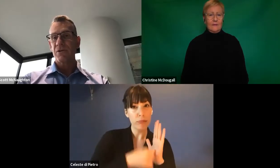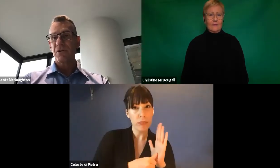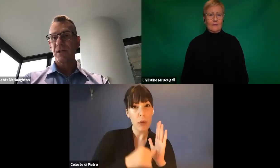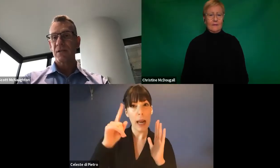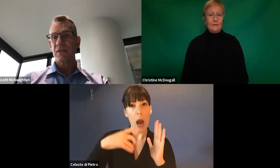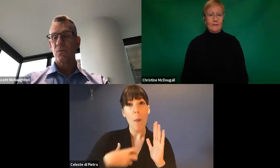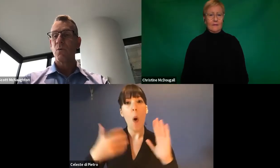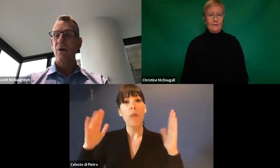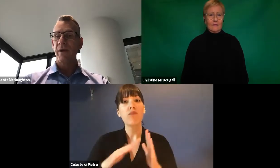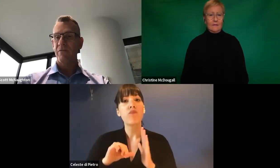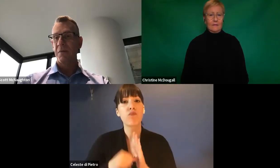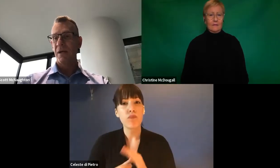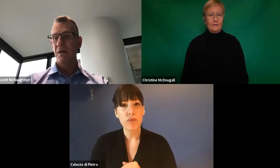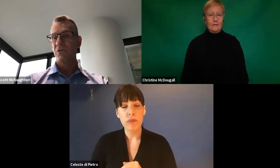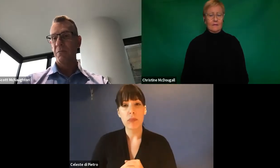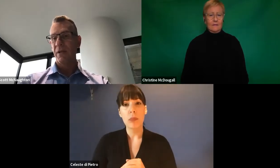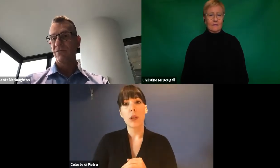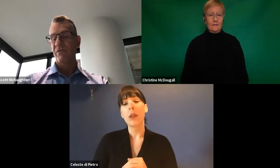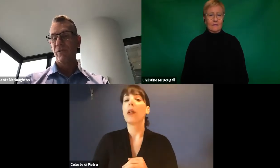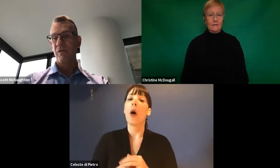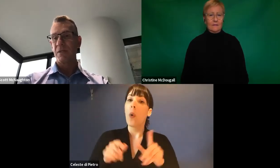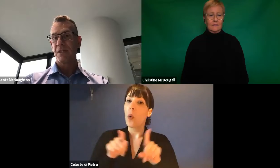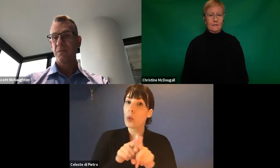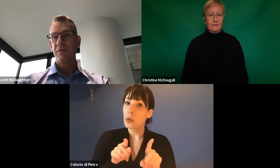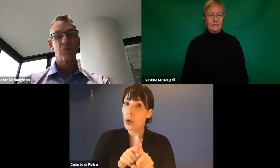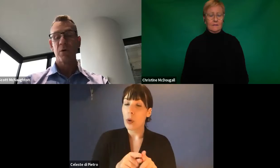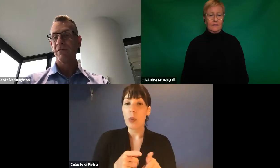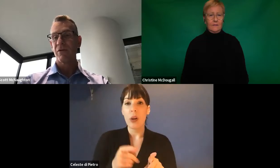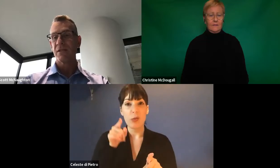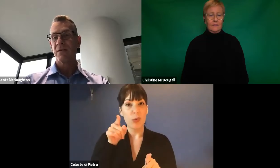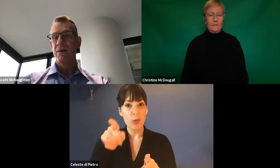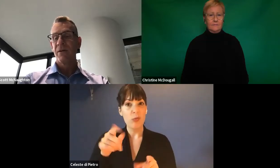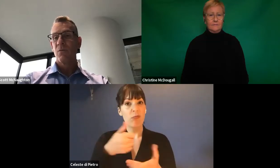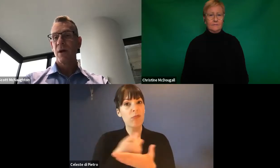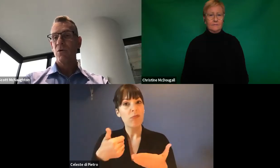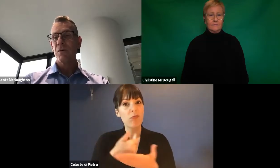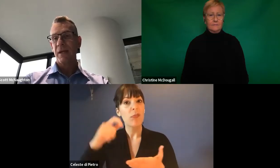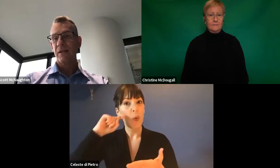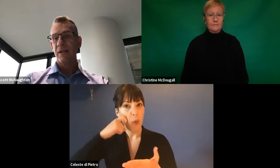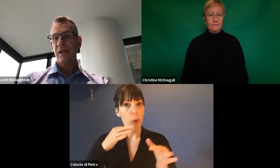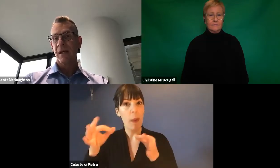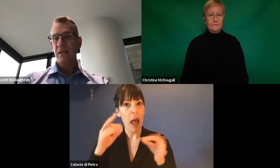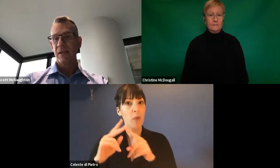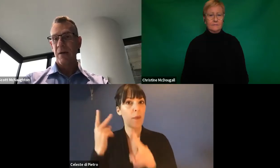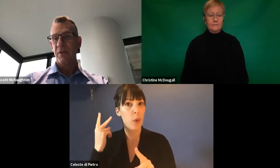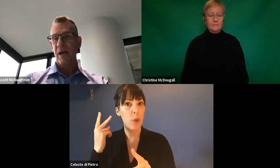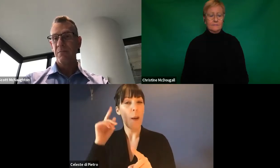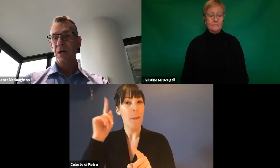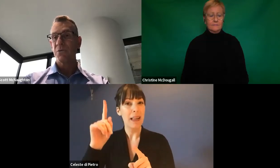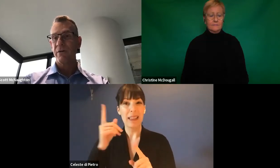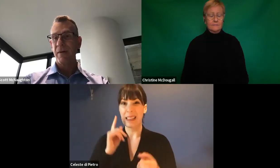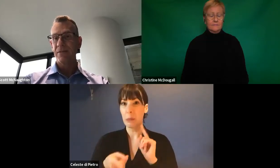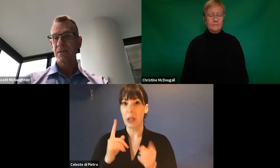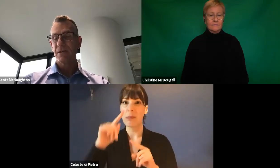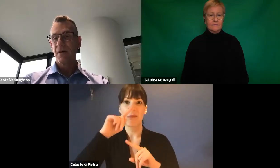some focus on is where we haven't been able to do a plan review of a participant for whatever reason, we're automatically extending that plan